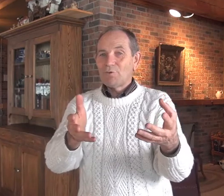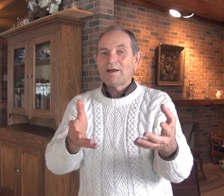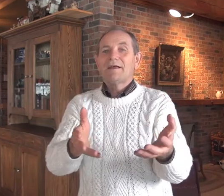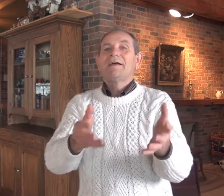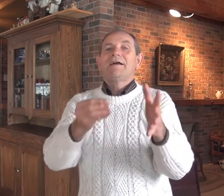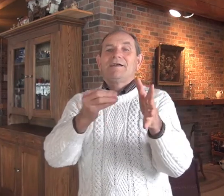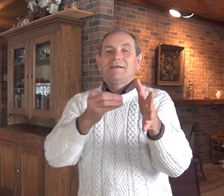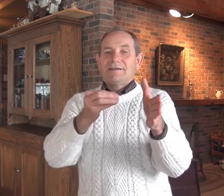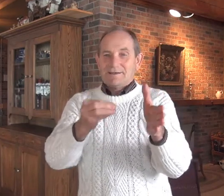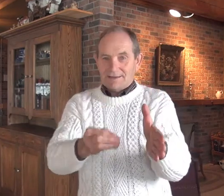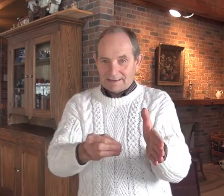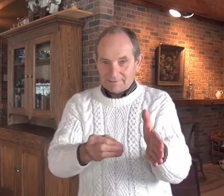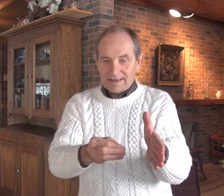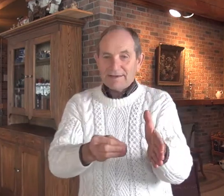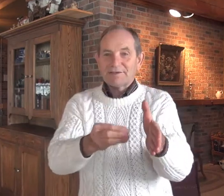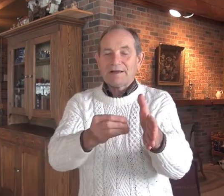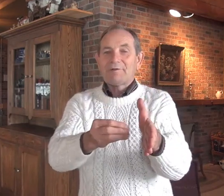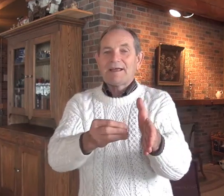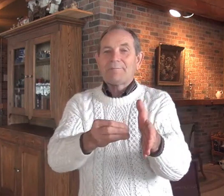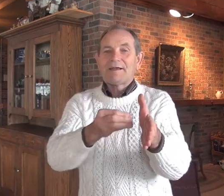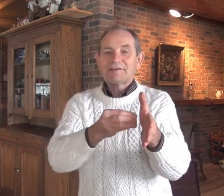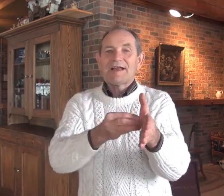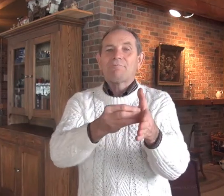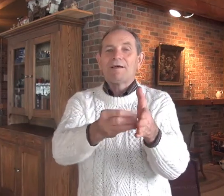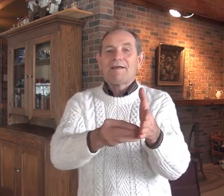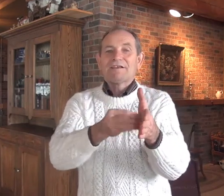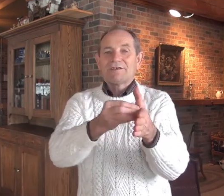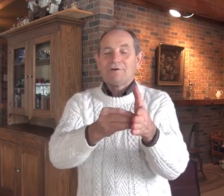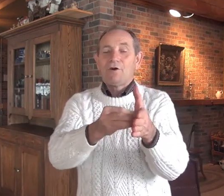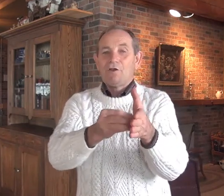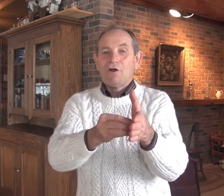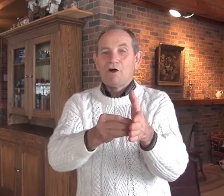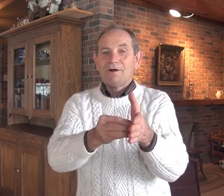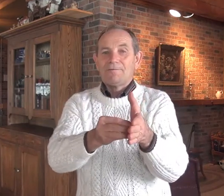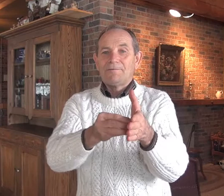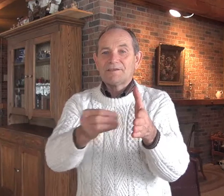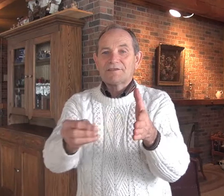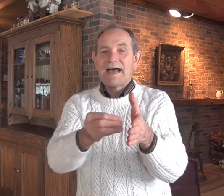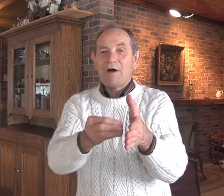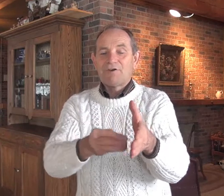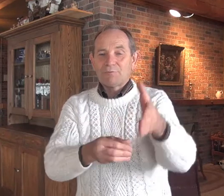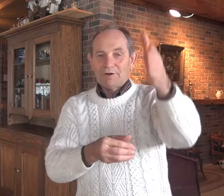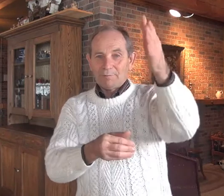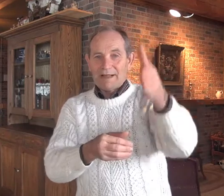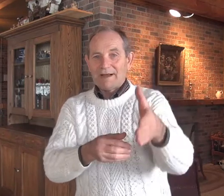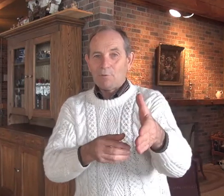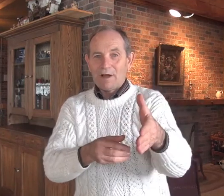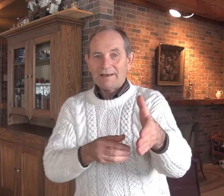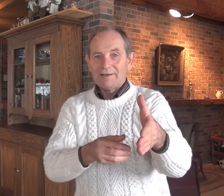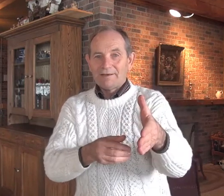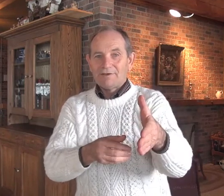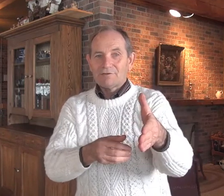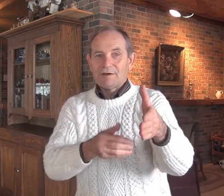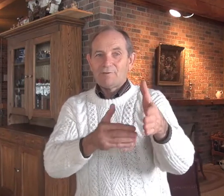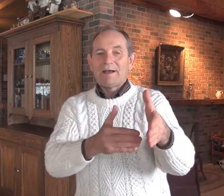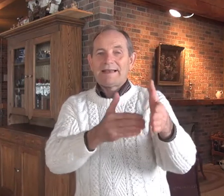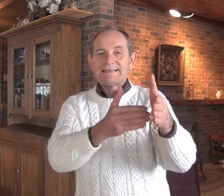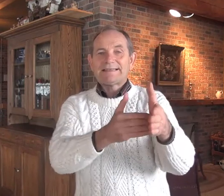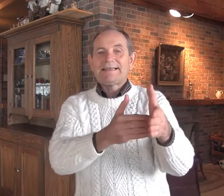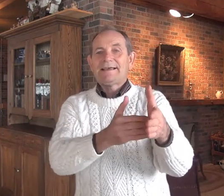what, I'm glad it's come to that because I've realized that all along. This now has put a black and white so everybody can see